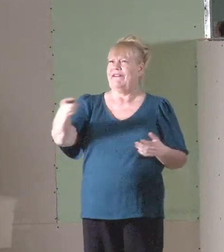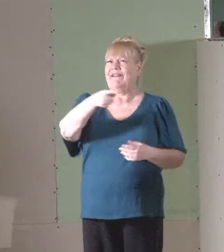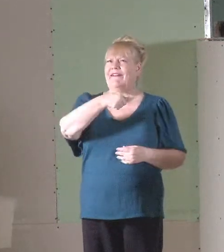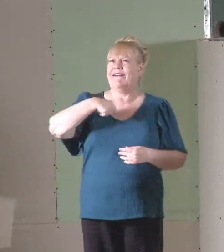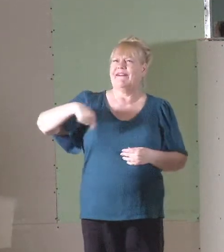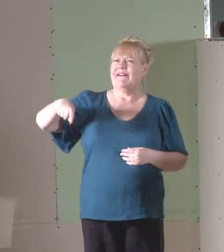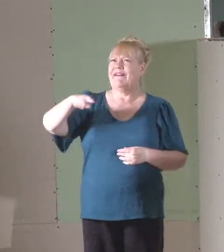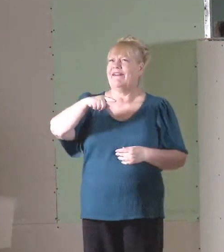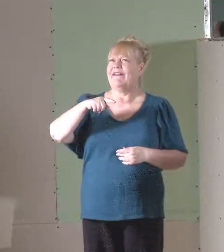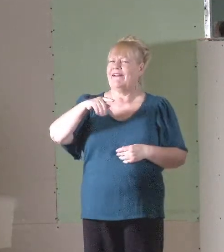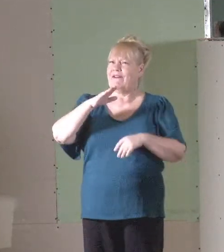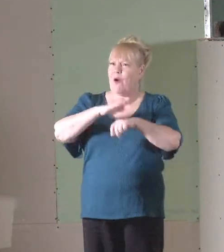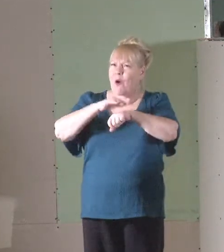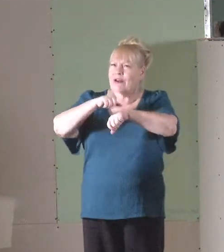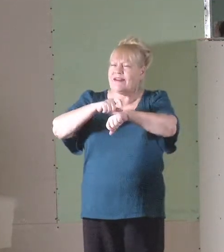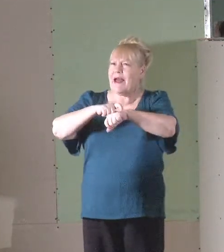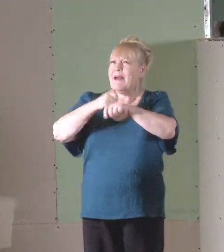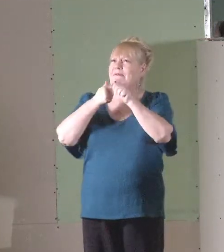in our own time.